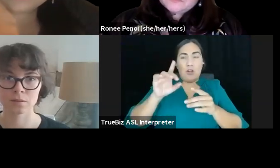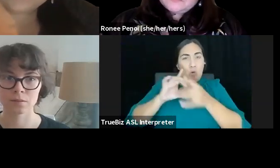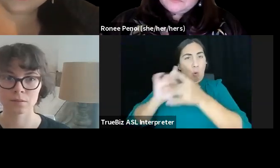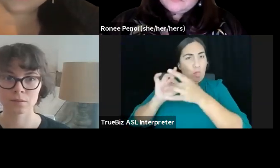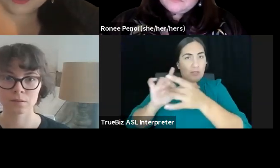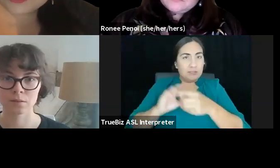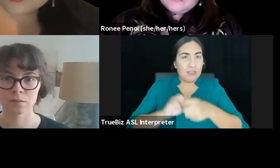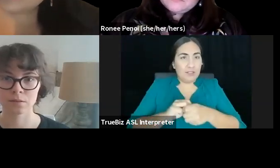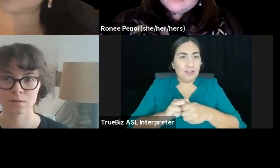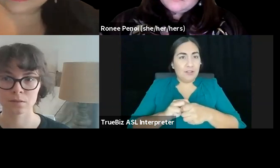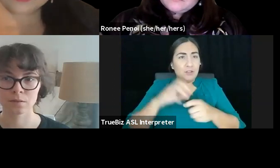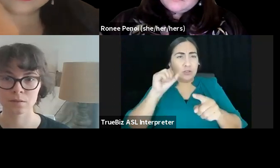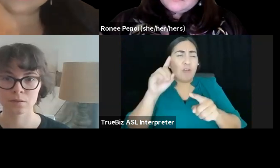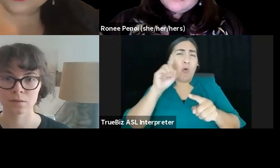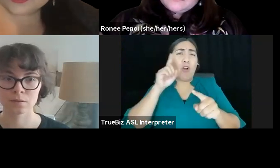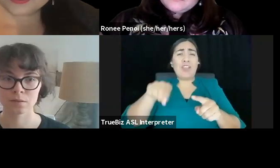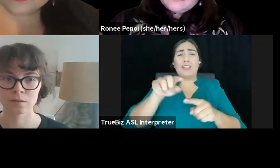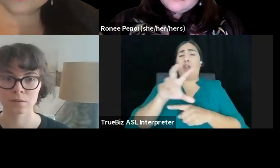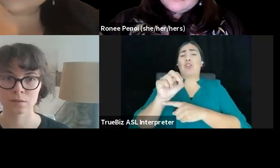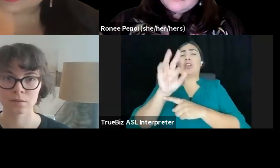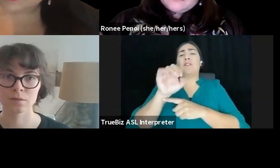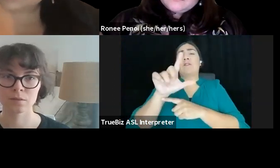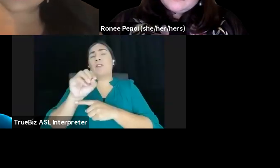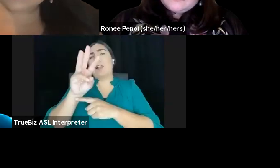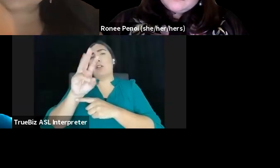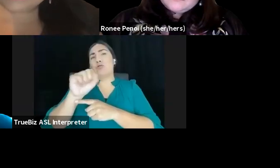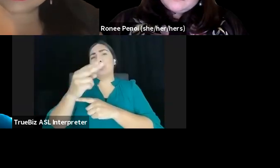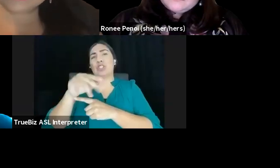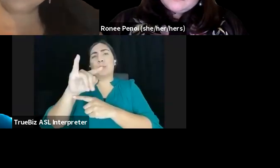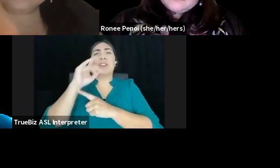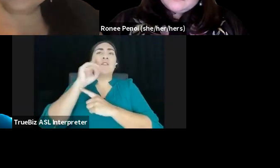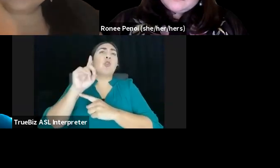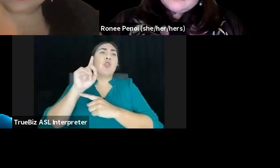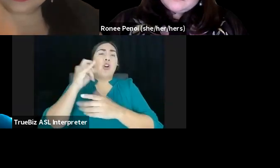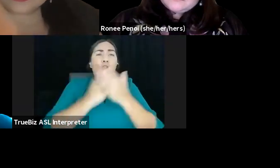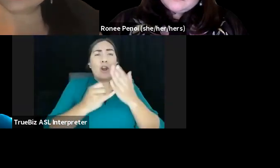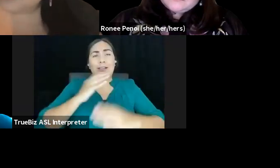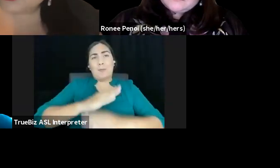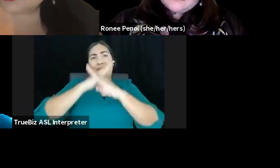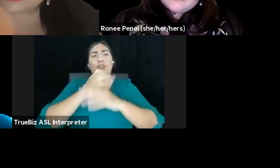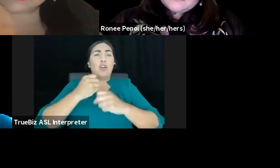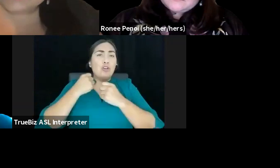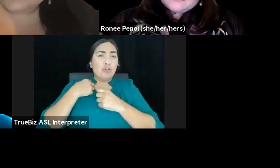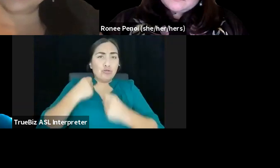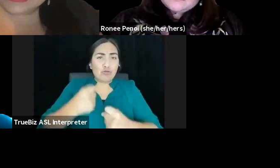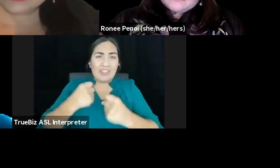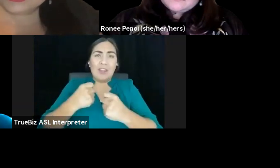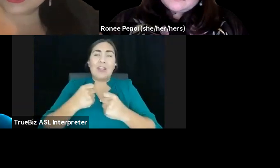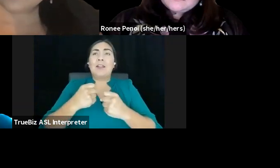Funds partners with Native artists and cultural bearers, strengthens business skills, ensuring that art, culture, and ancestral knowledge will